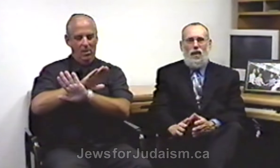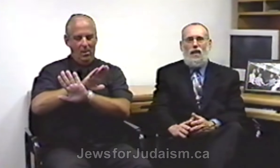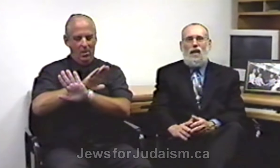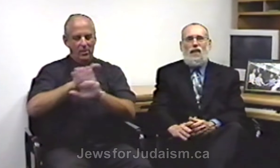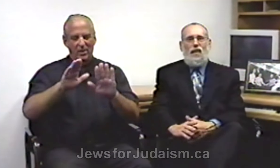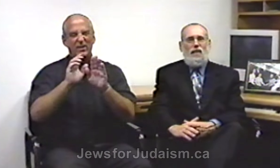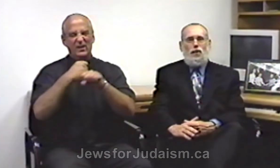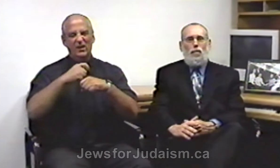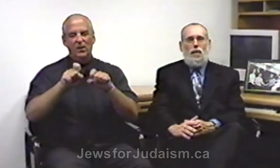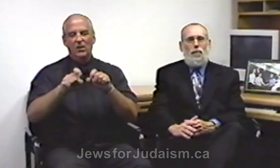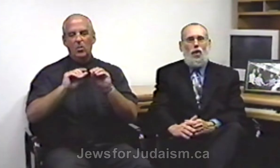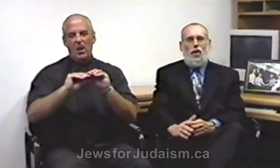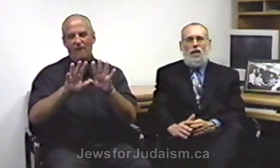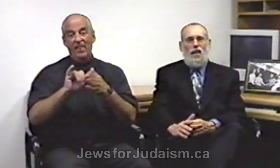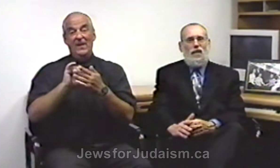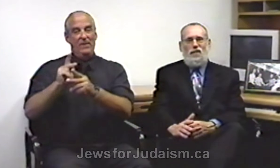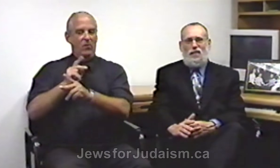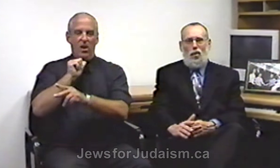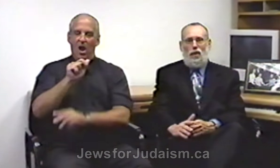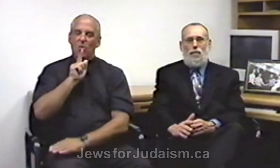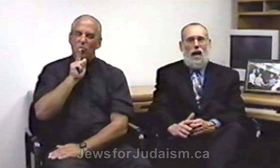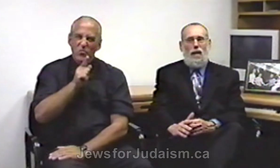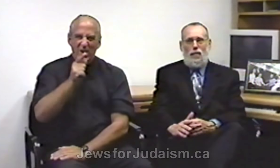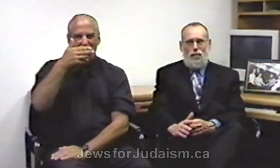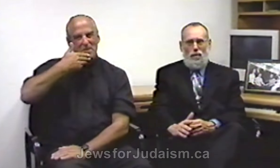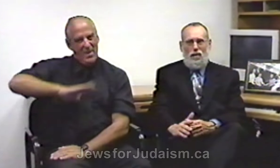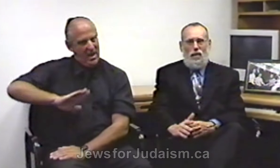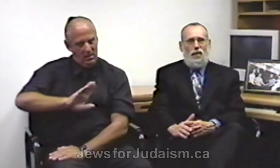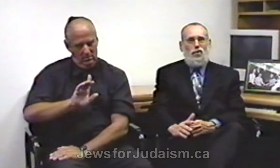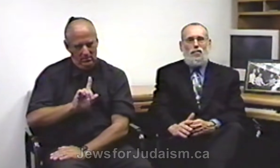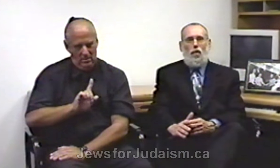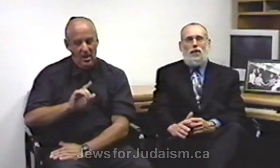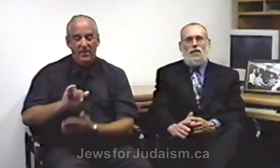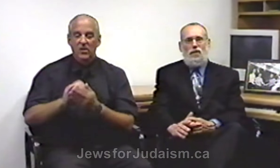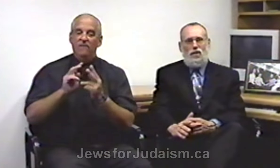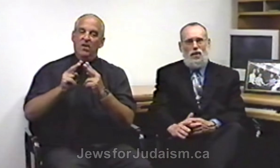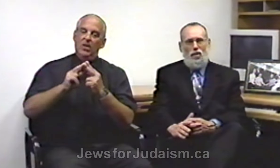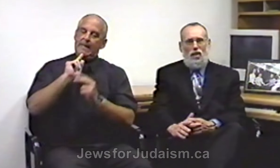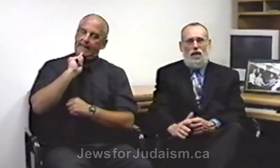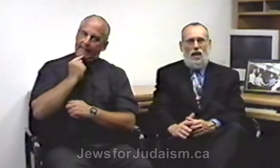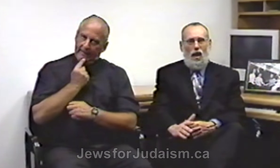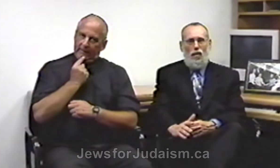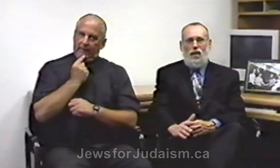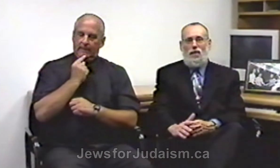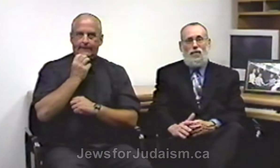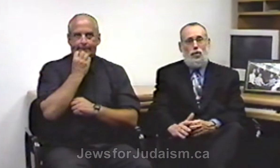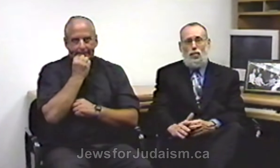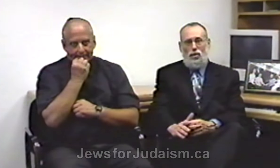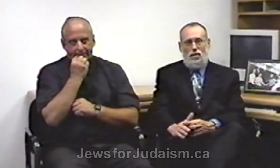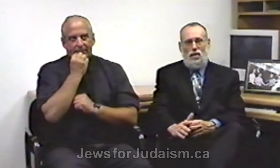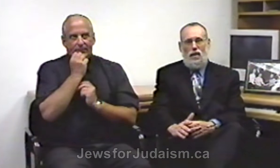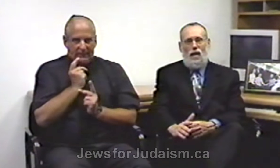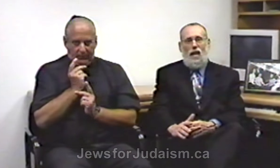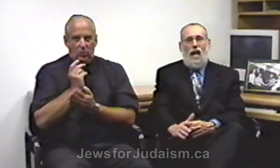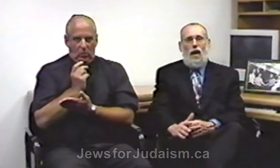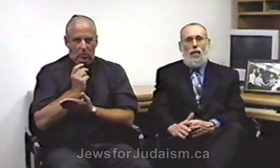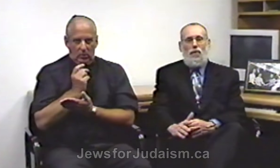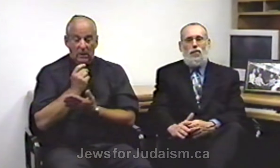that these people are not necessarily bad people. These are very sincere, caring individuals. However,